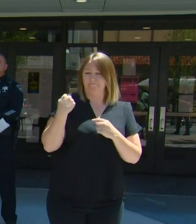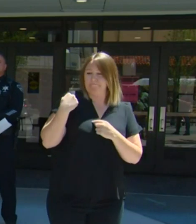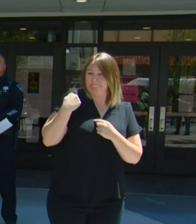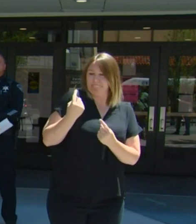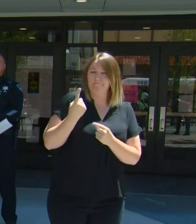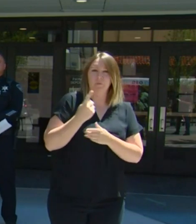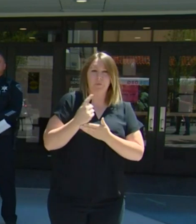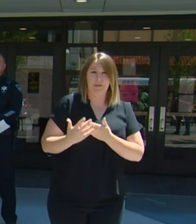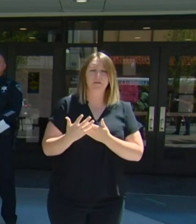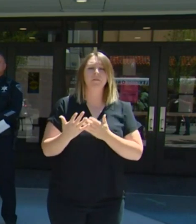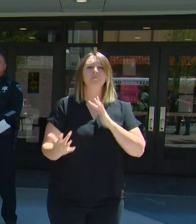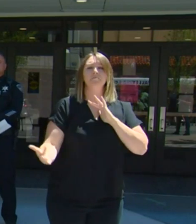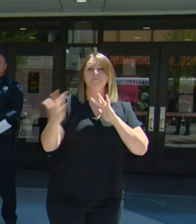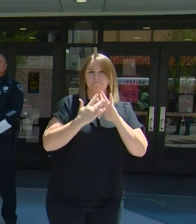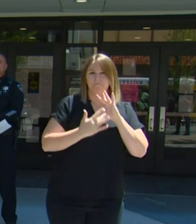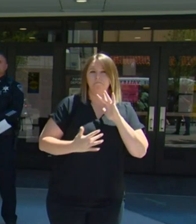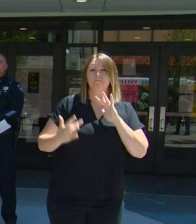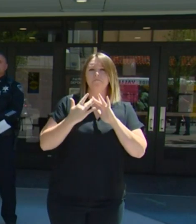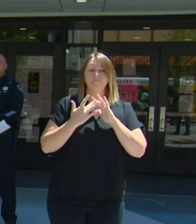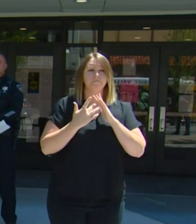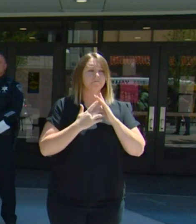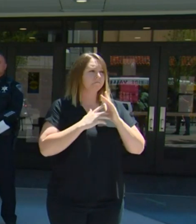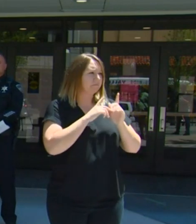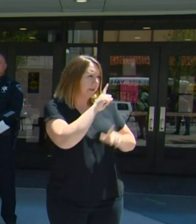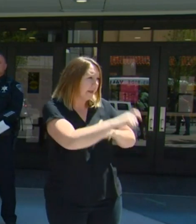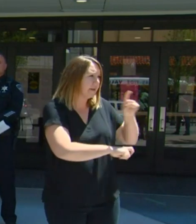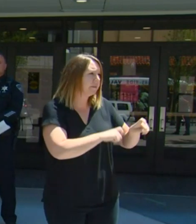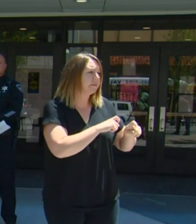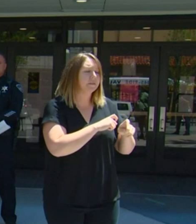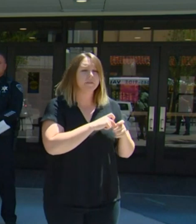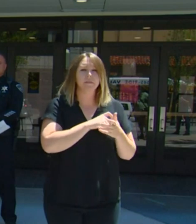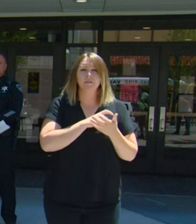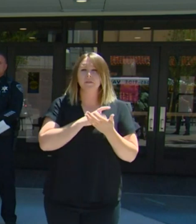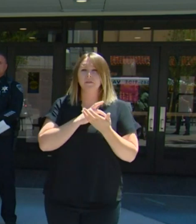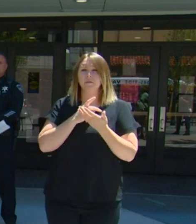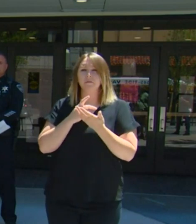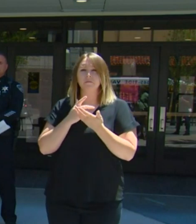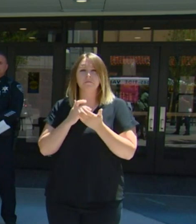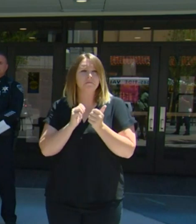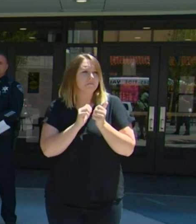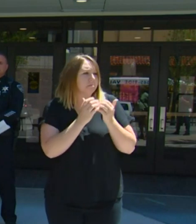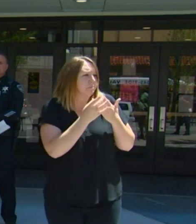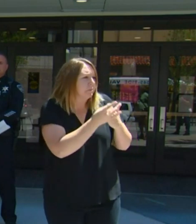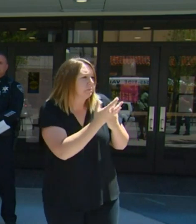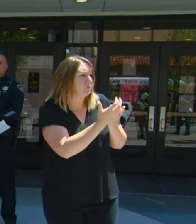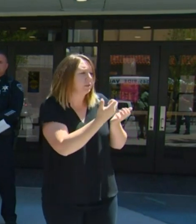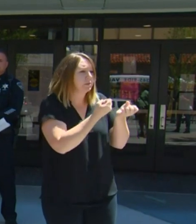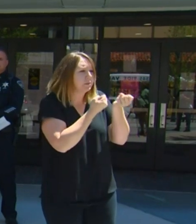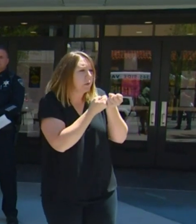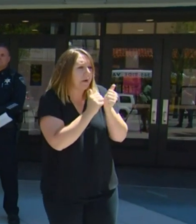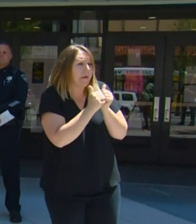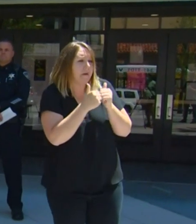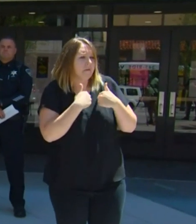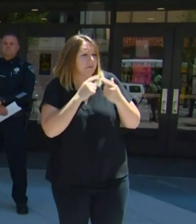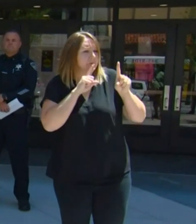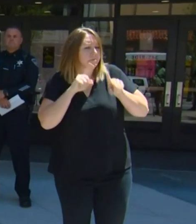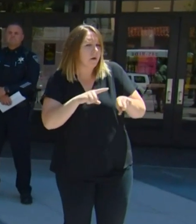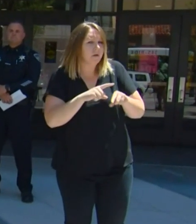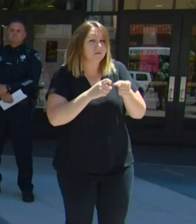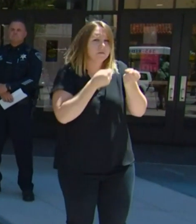weekend for questions and guidance about how to respond to these issues that have become